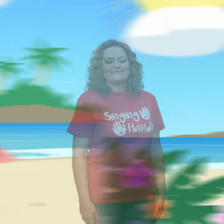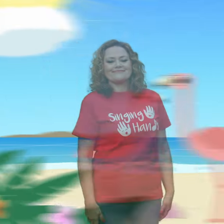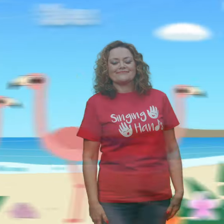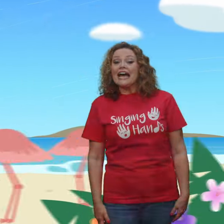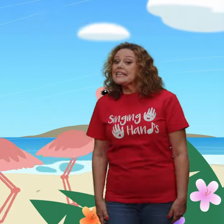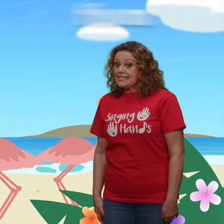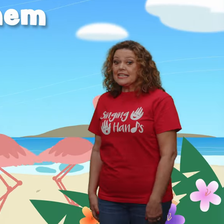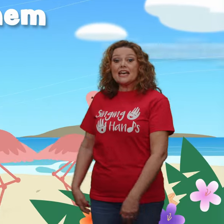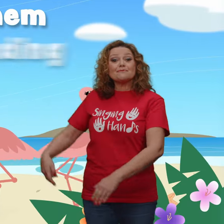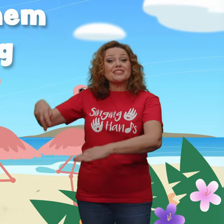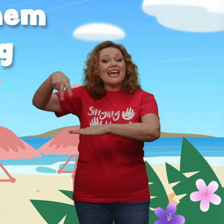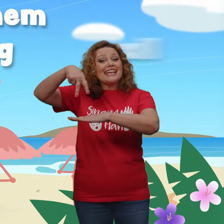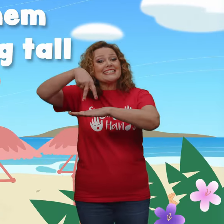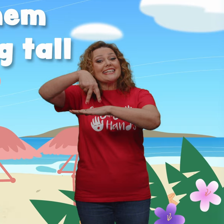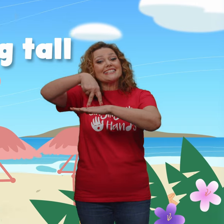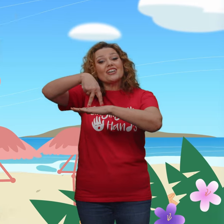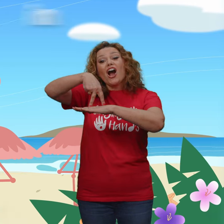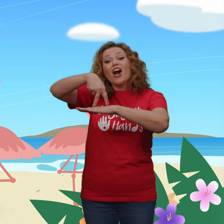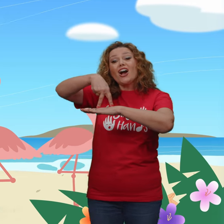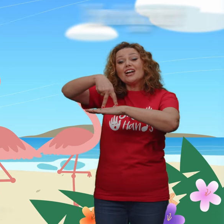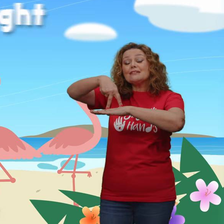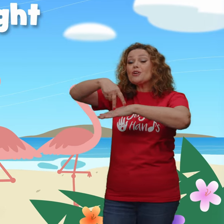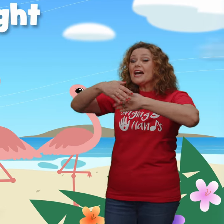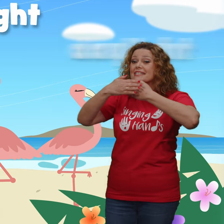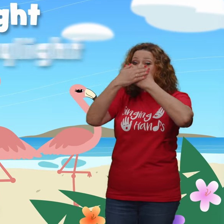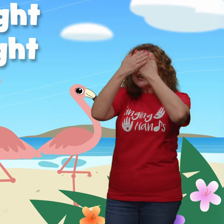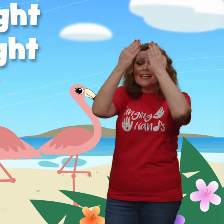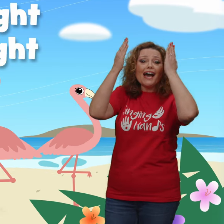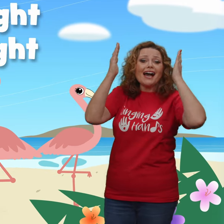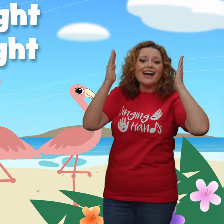See them standing tall in bright daylight